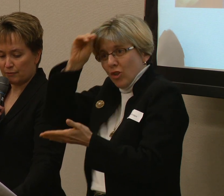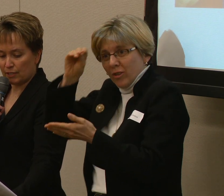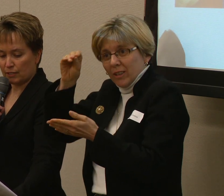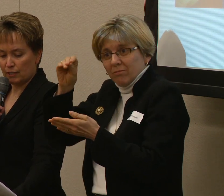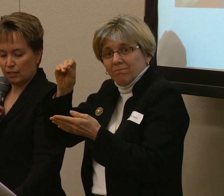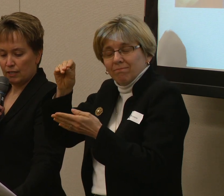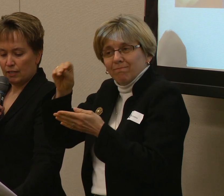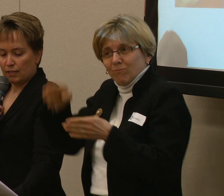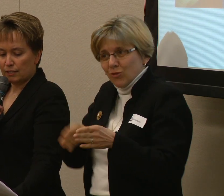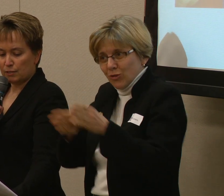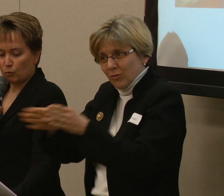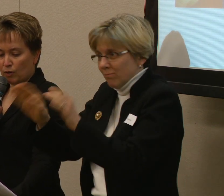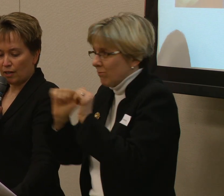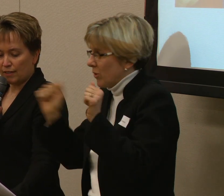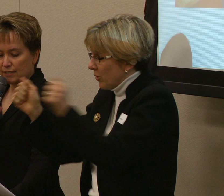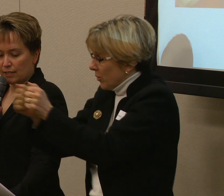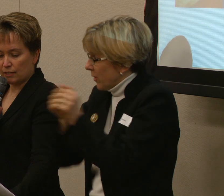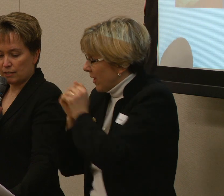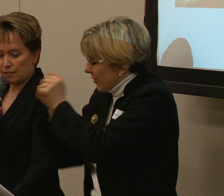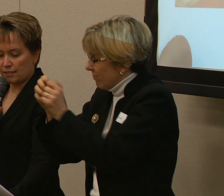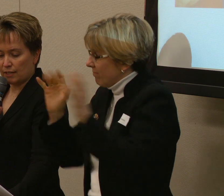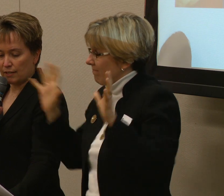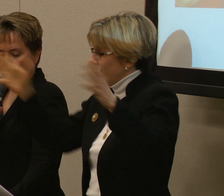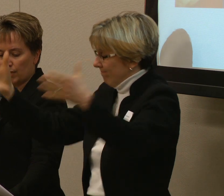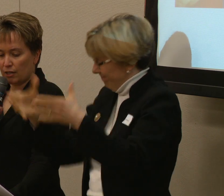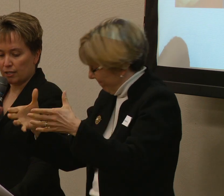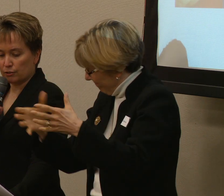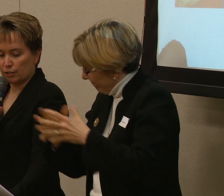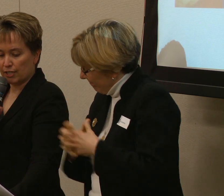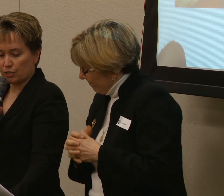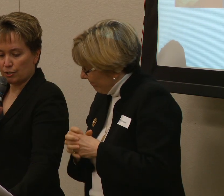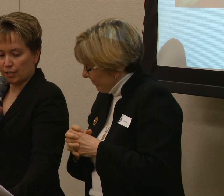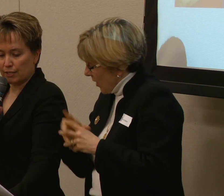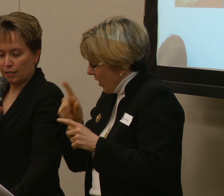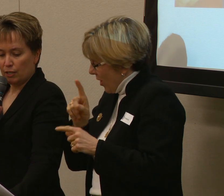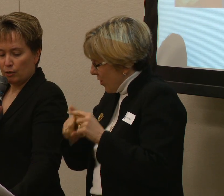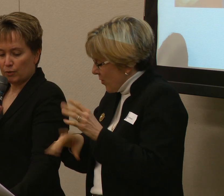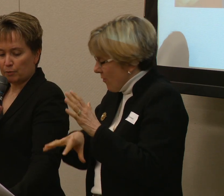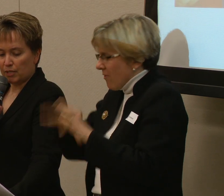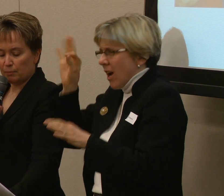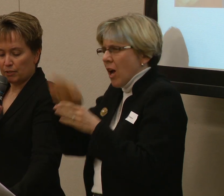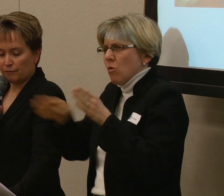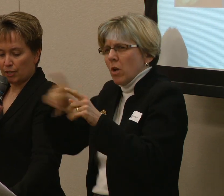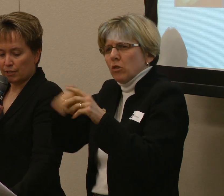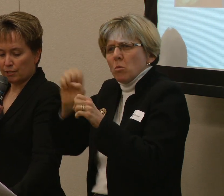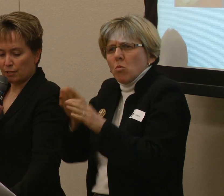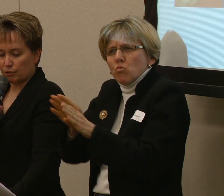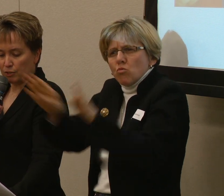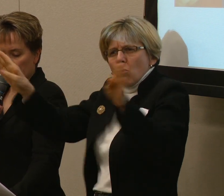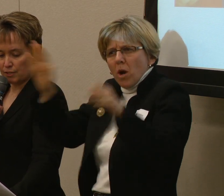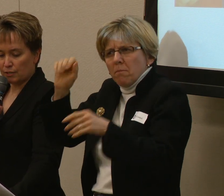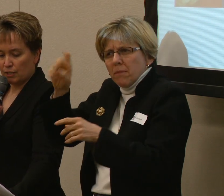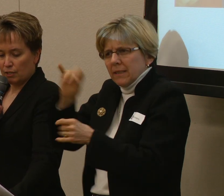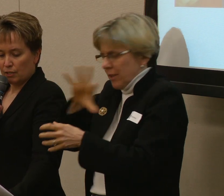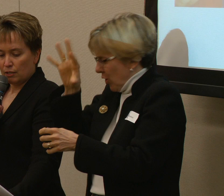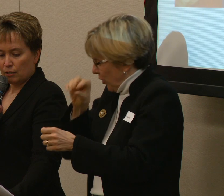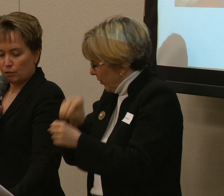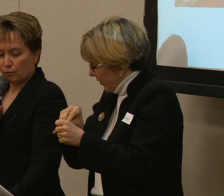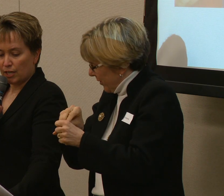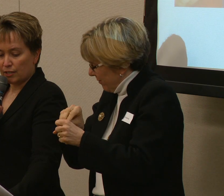specific, it is more authentic to say that we are on a learning journey with the people of various cultures